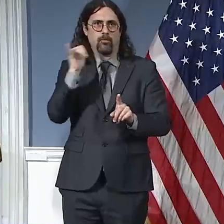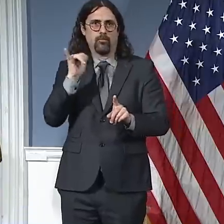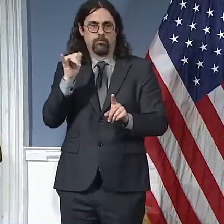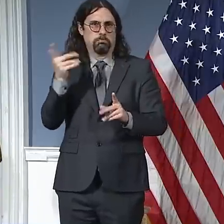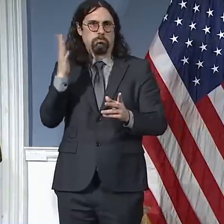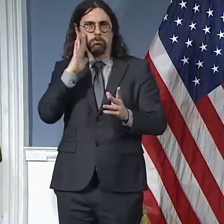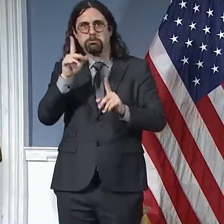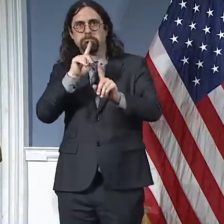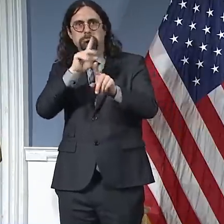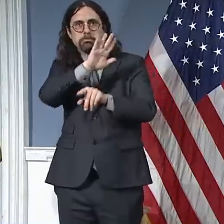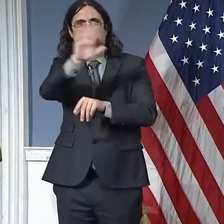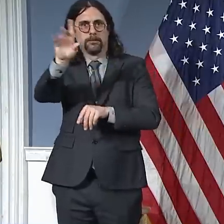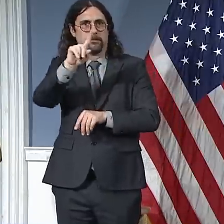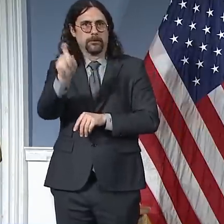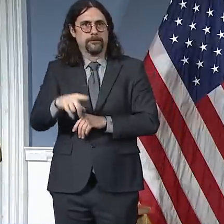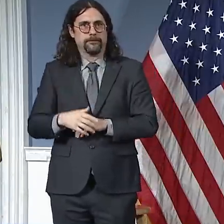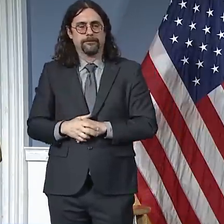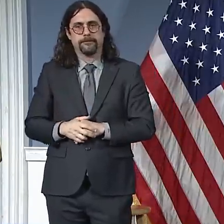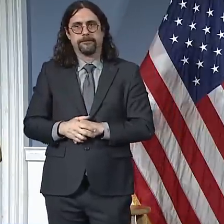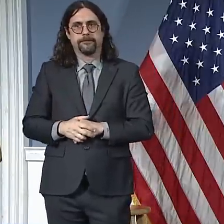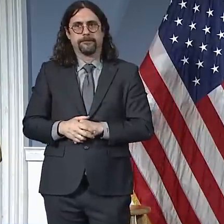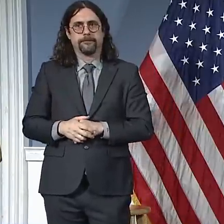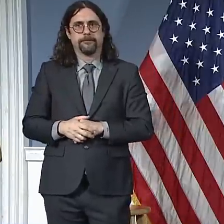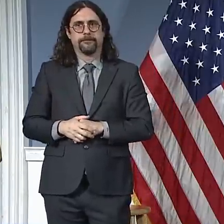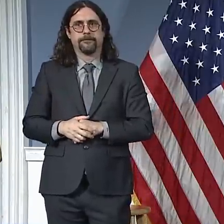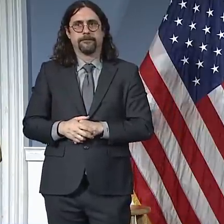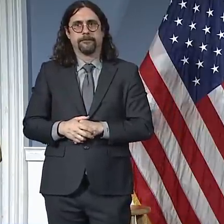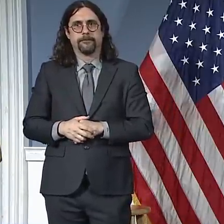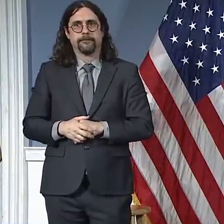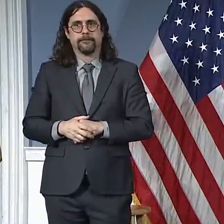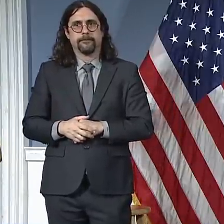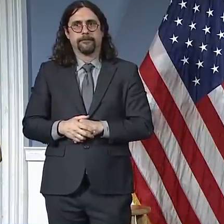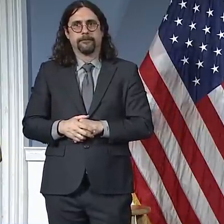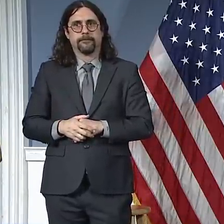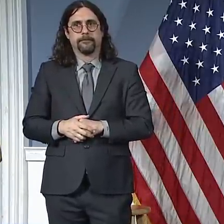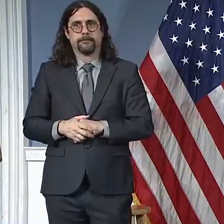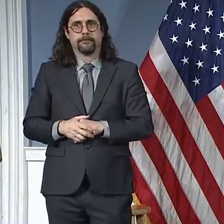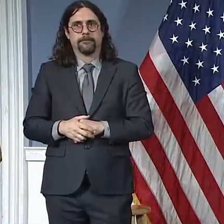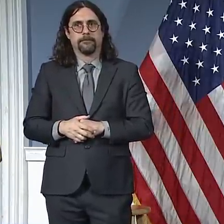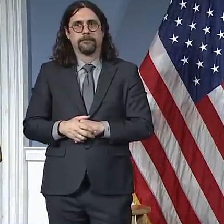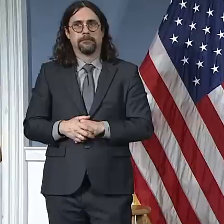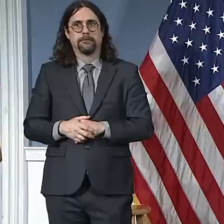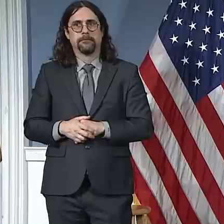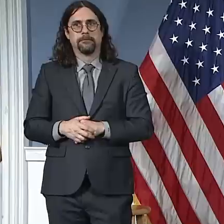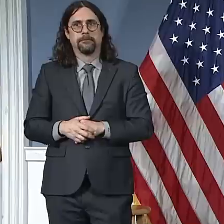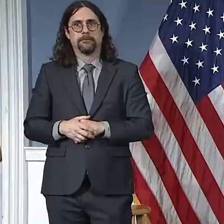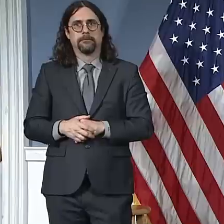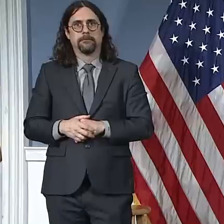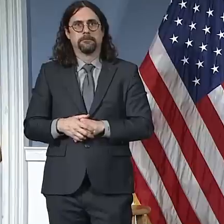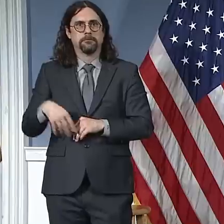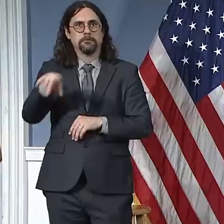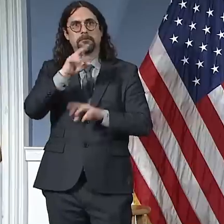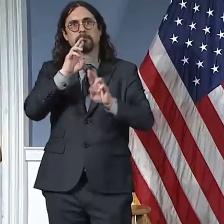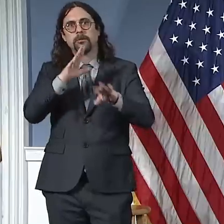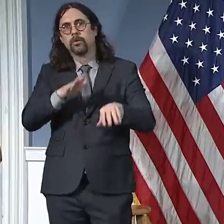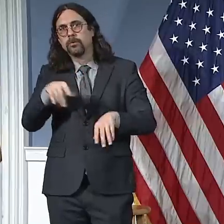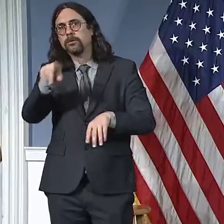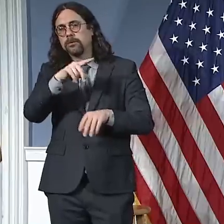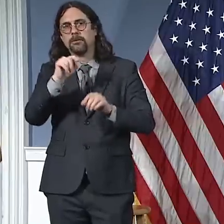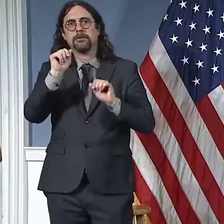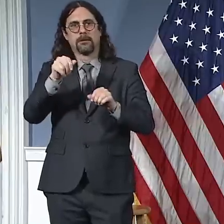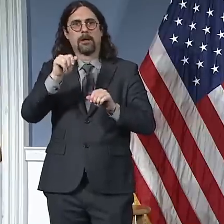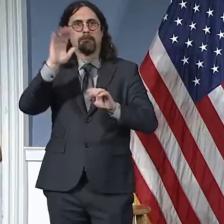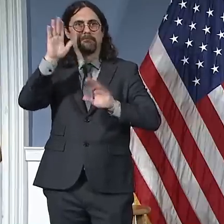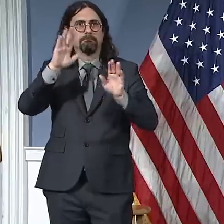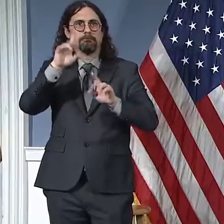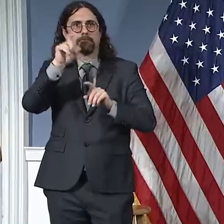appropriate commissioner on the line, and we'll come right back to you after one or two of your other colleagues has gone. With that, just to say in